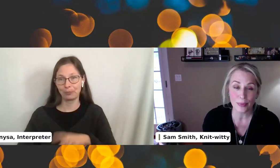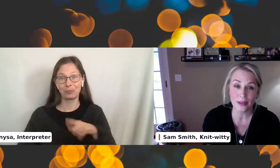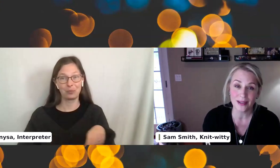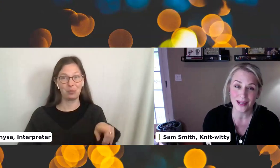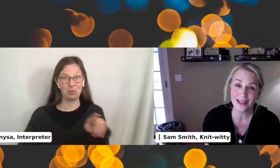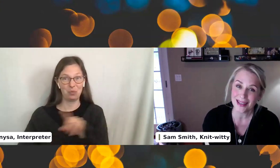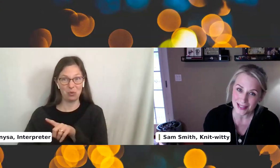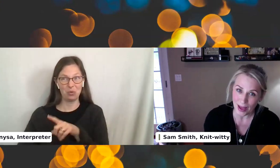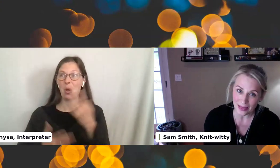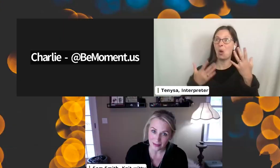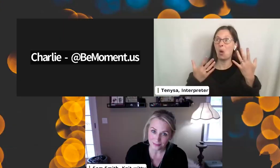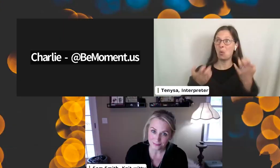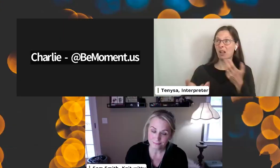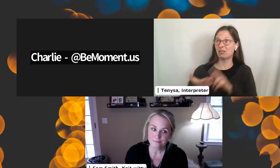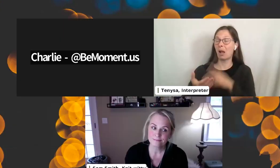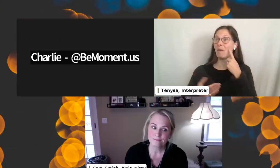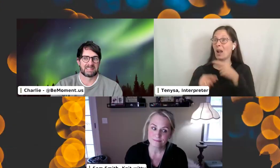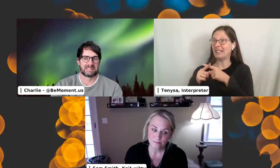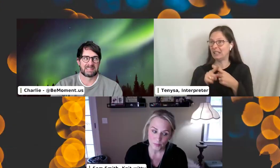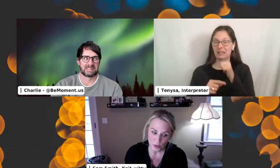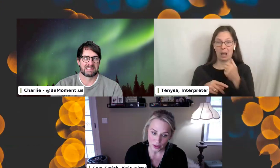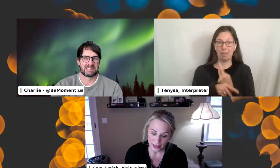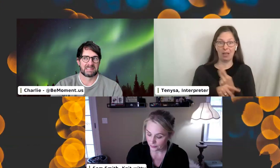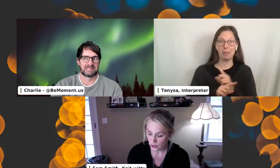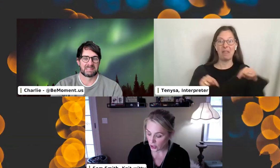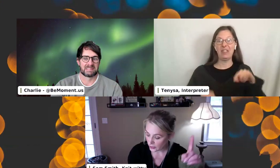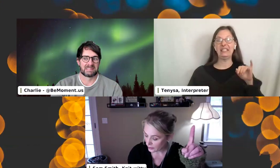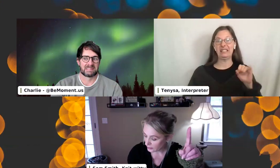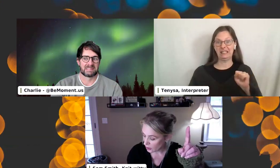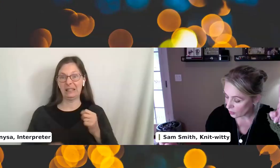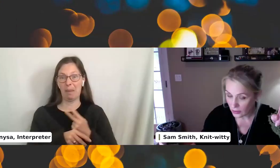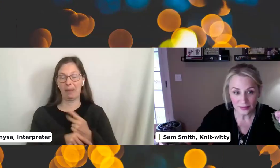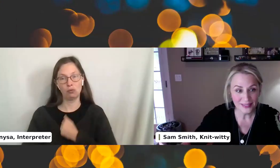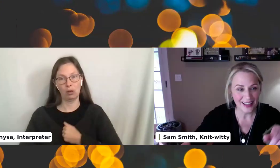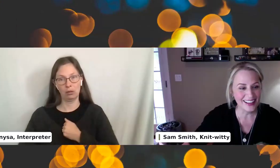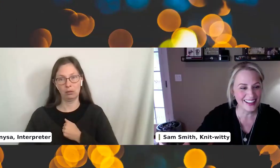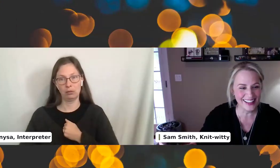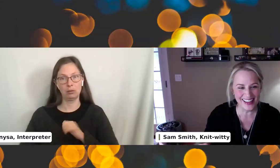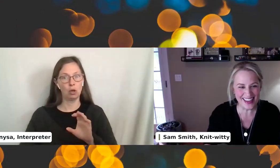not math, but knitting is math. I'm sorry, Charlie. No.